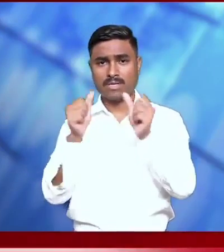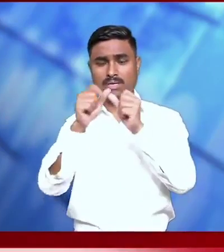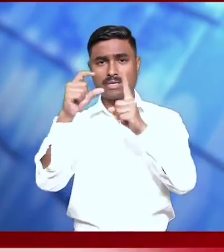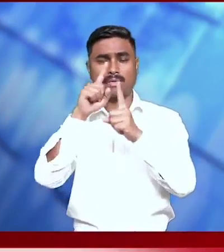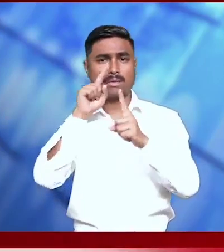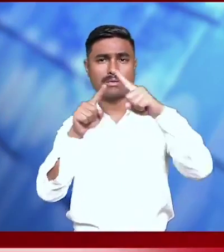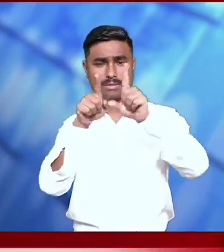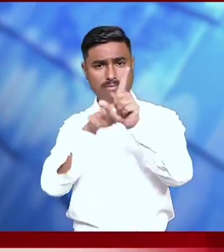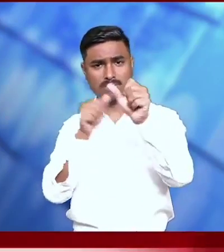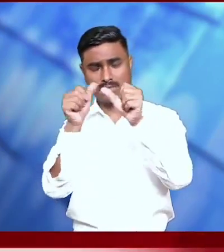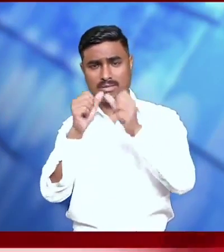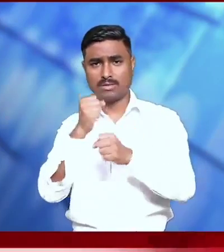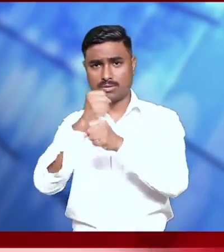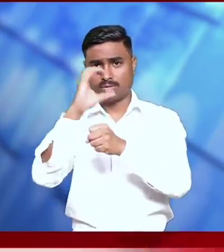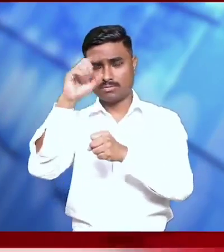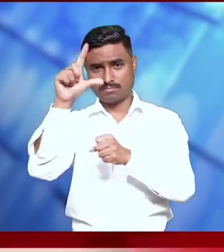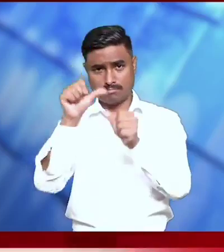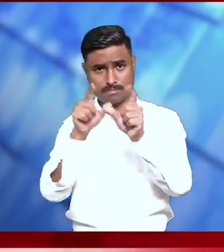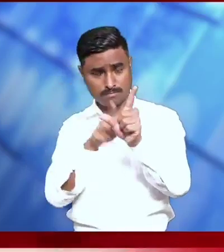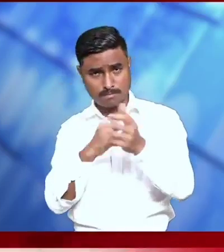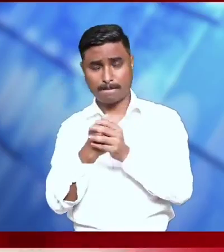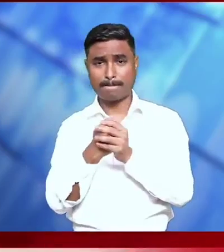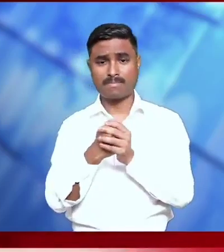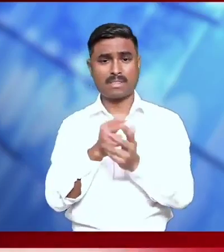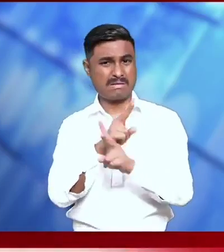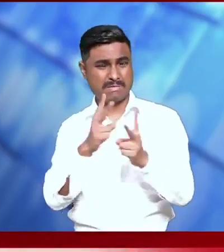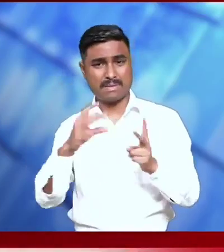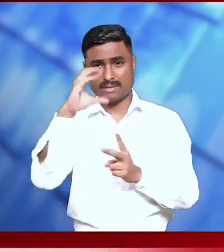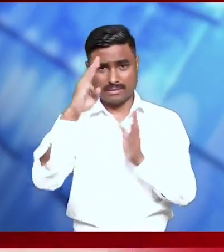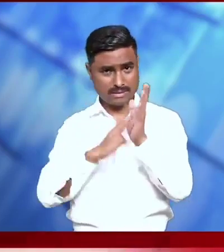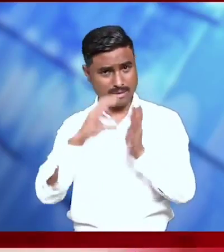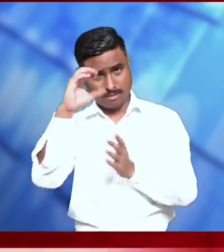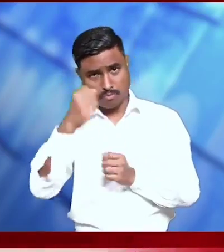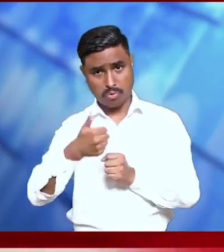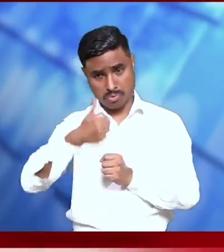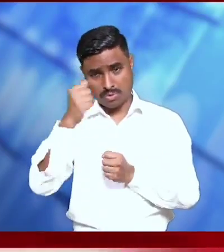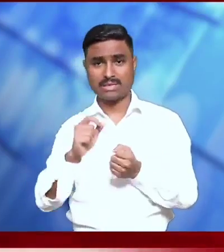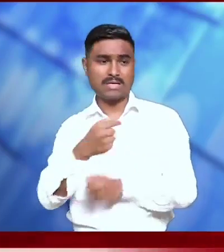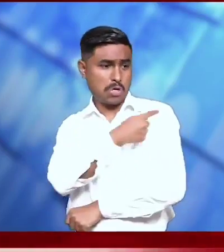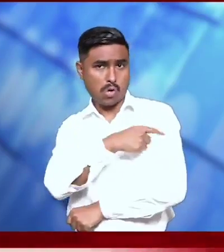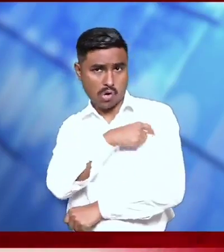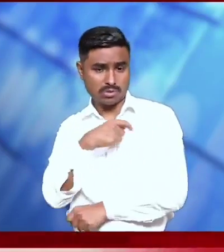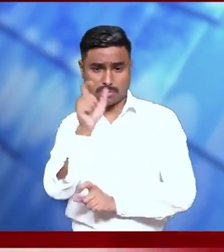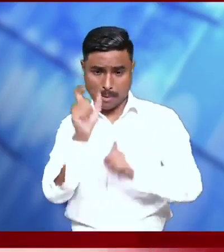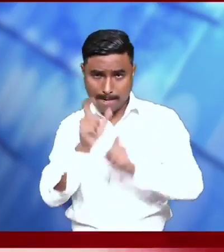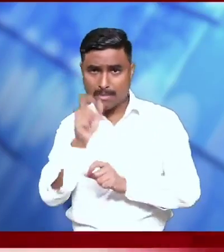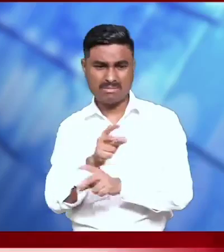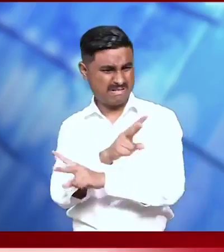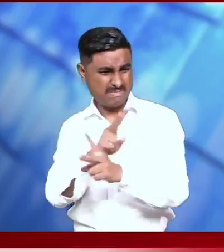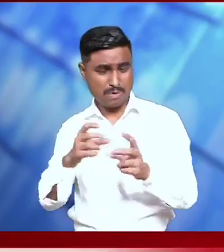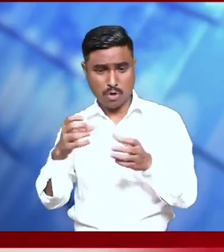chairperson's officers on special duty, additional political secretaries, officers from CMO, DOP,